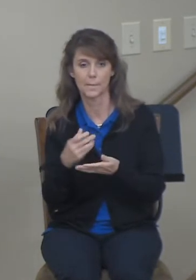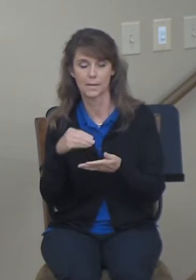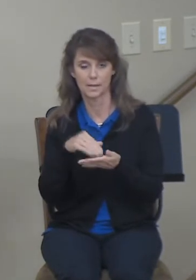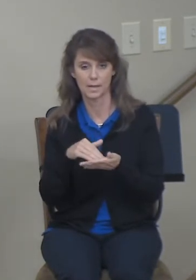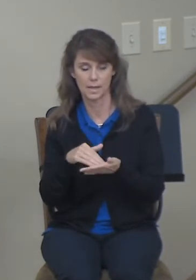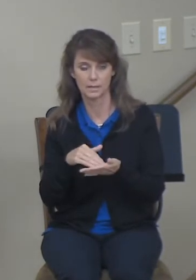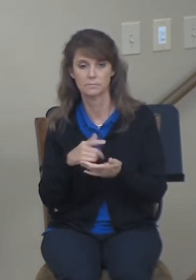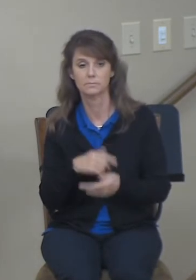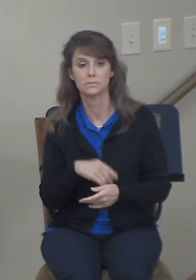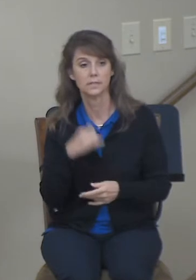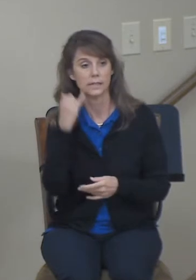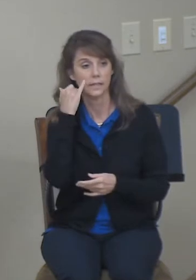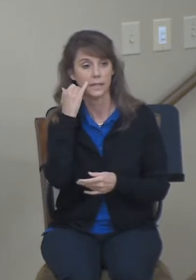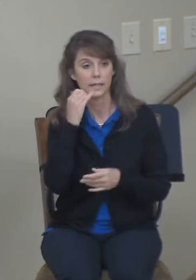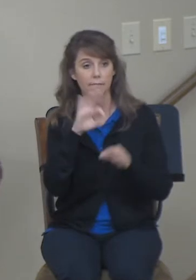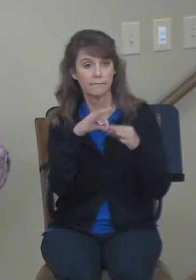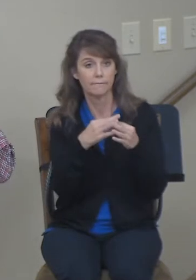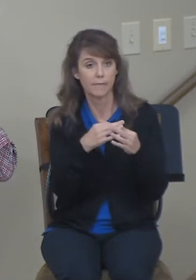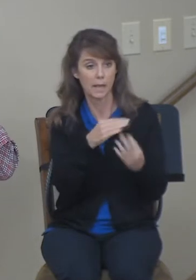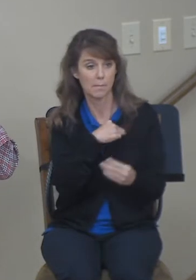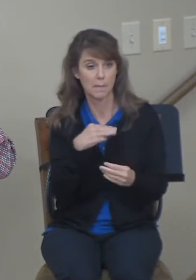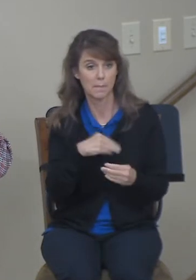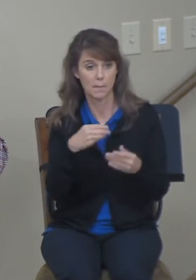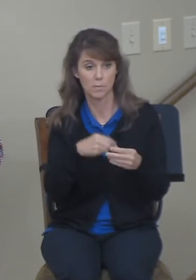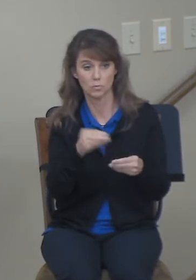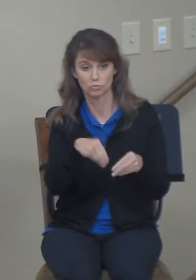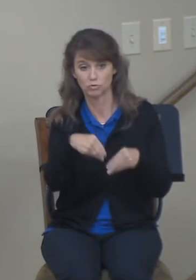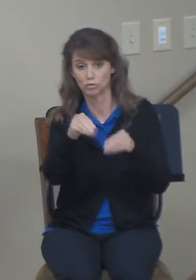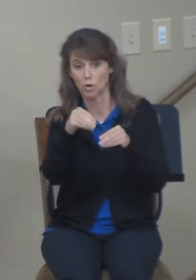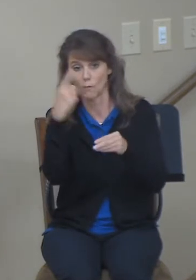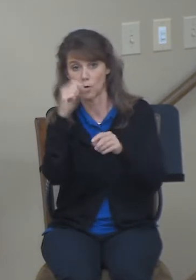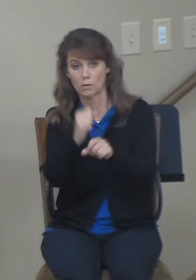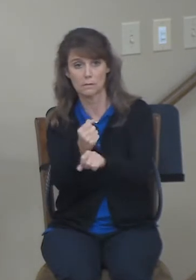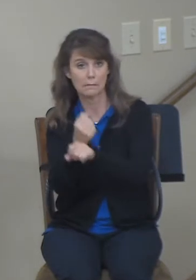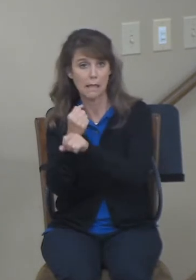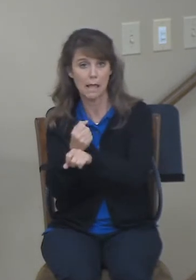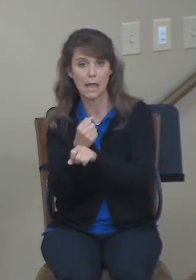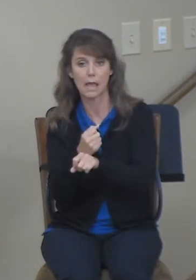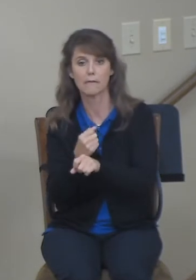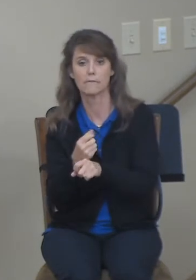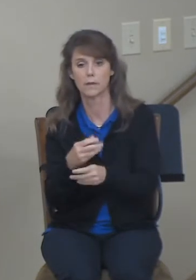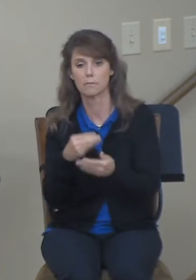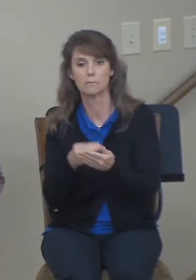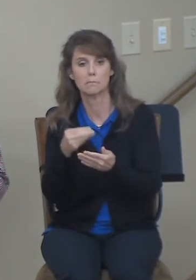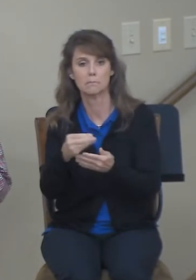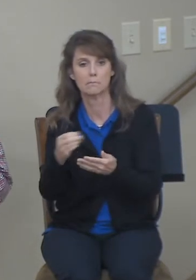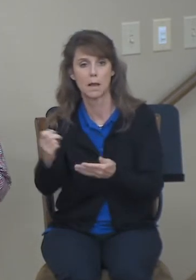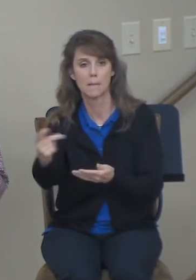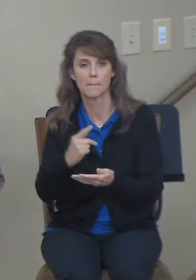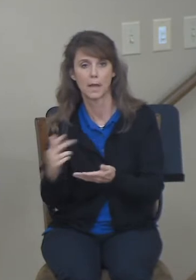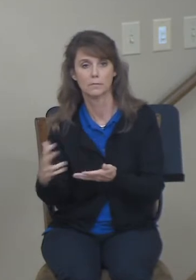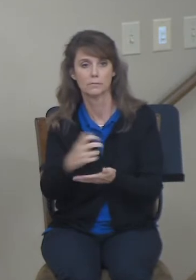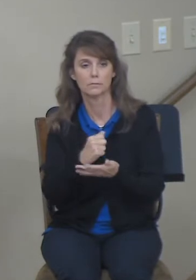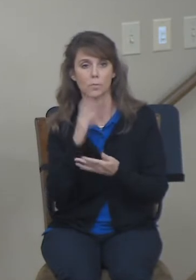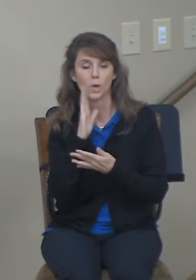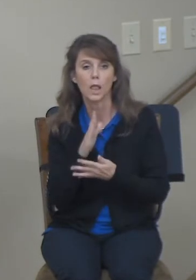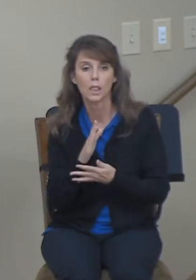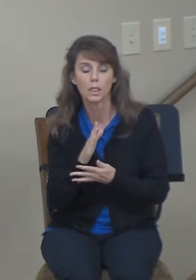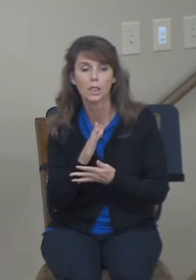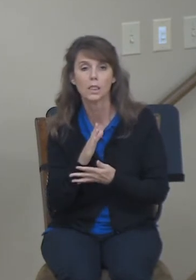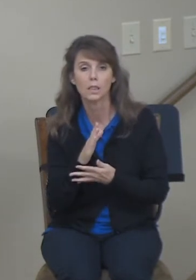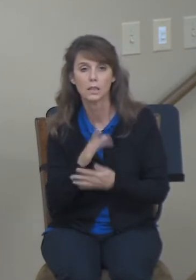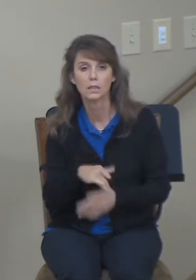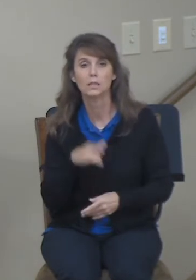member who had been sold into indentured servitude. And they would look after needy and helpless members of their family. She says,